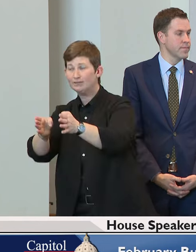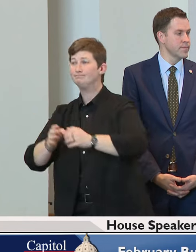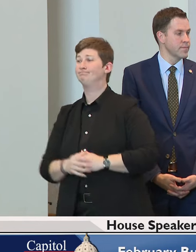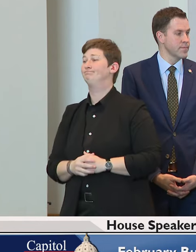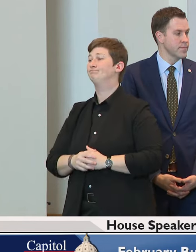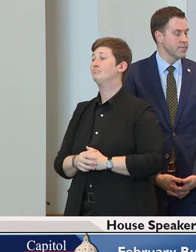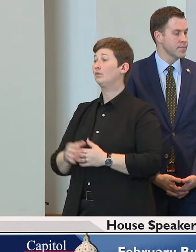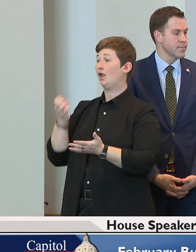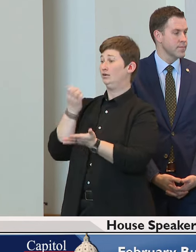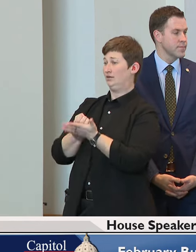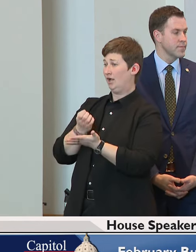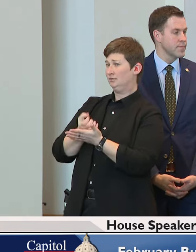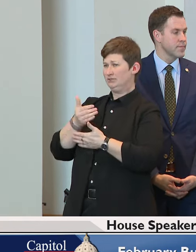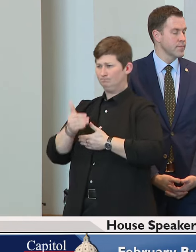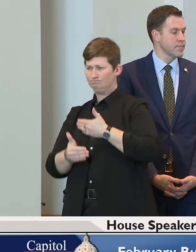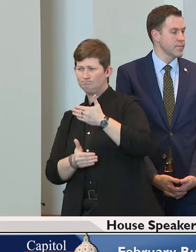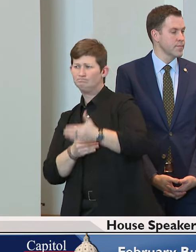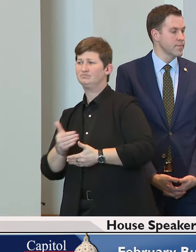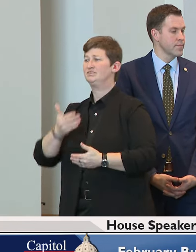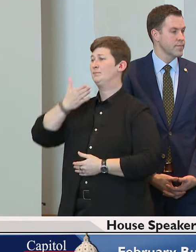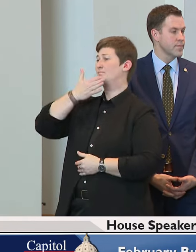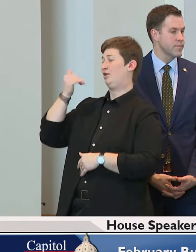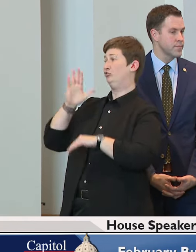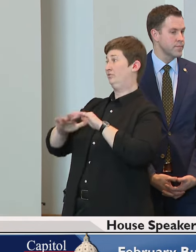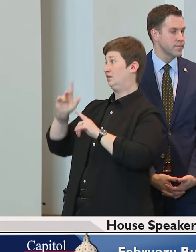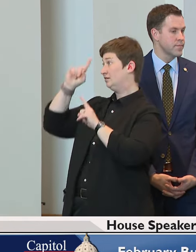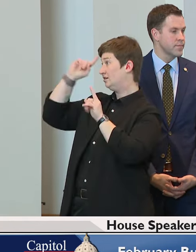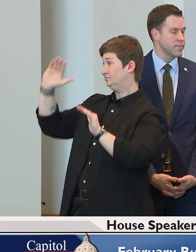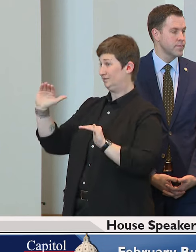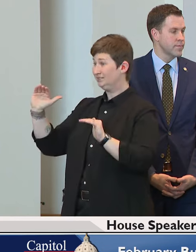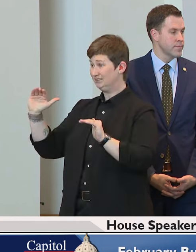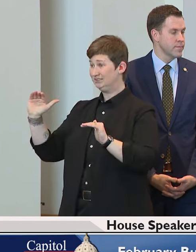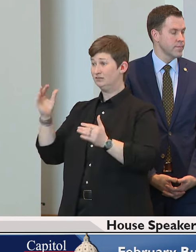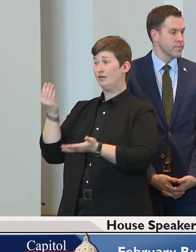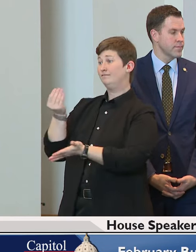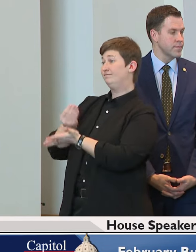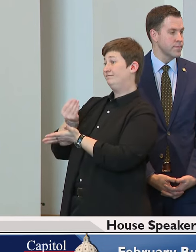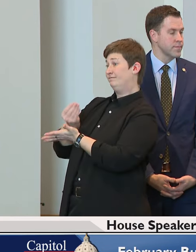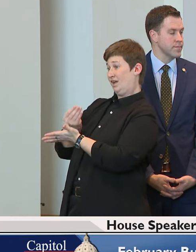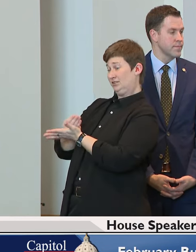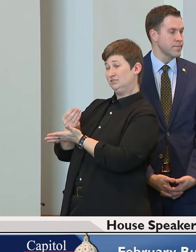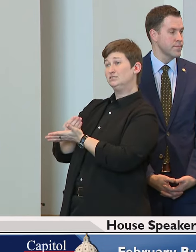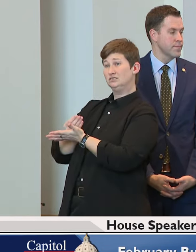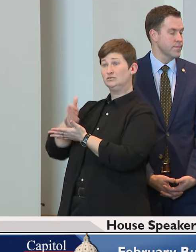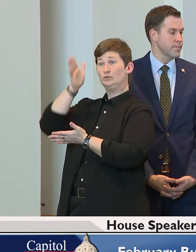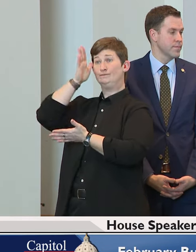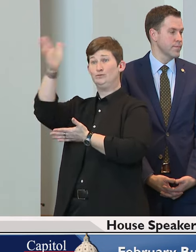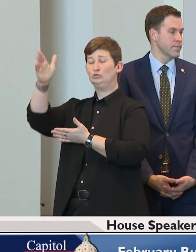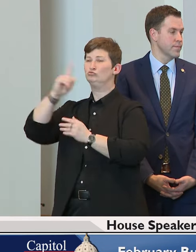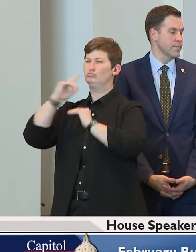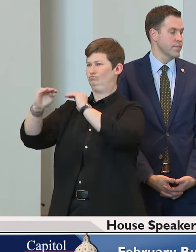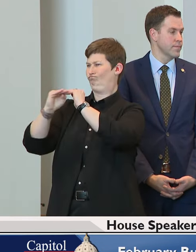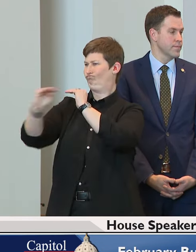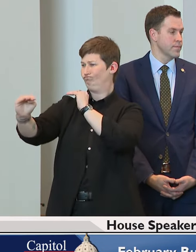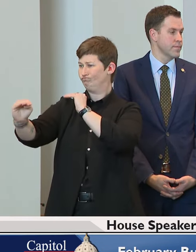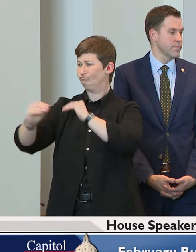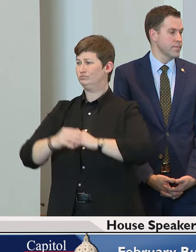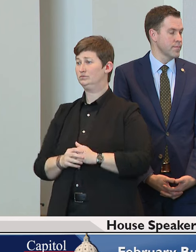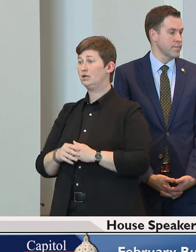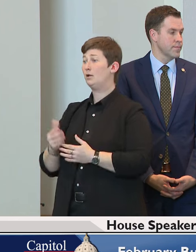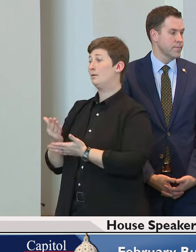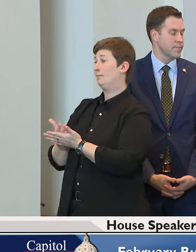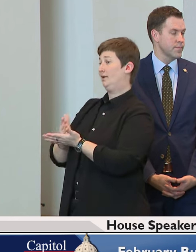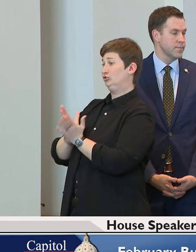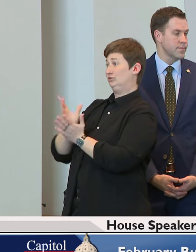to outpace expectations, and our financial future is stable. The budget that Democrats enacted in the historically productive